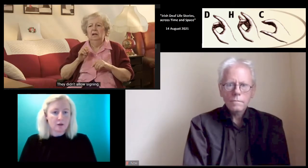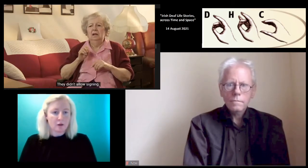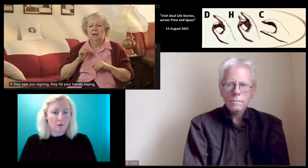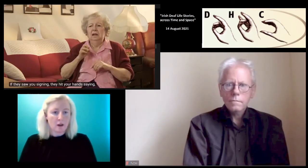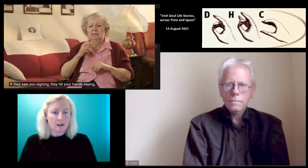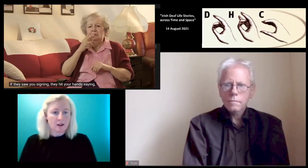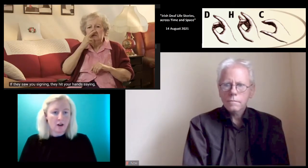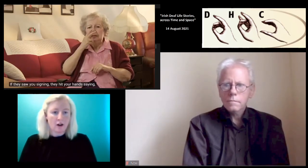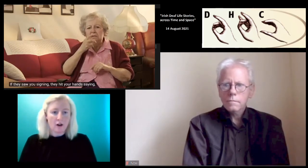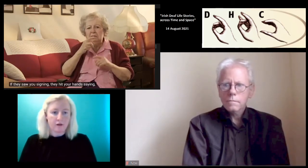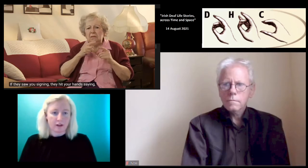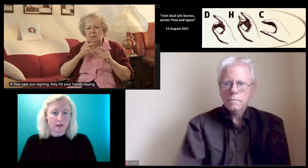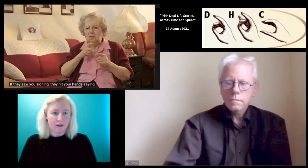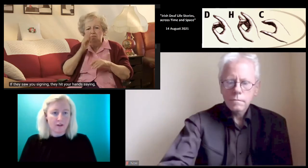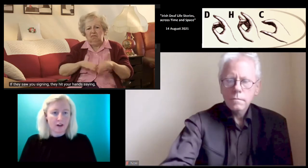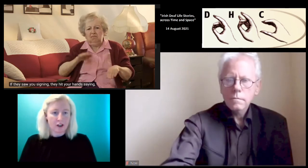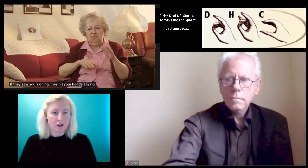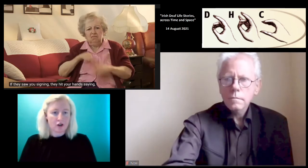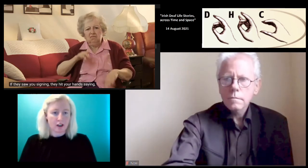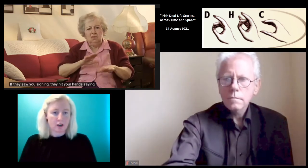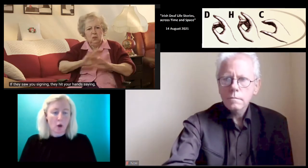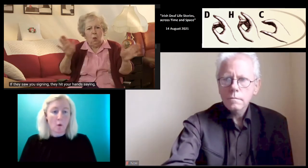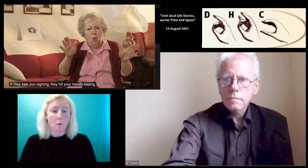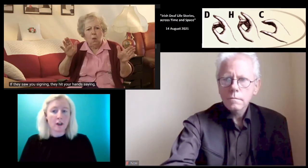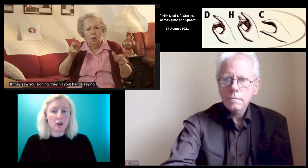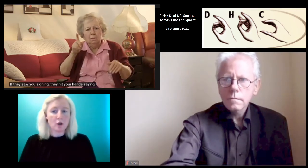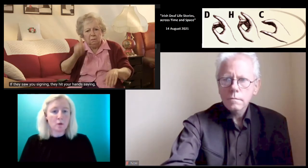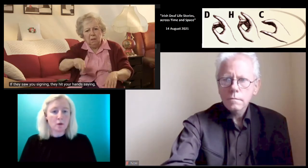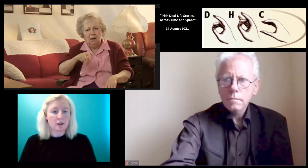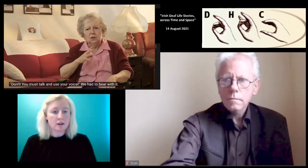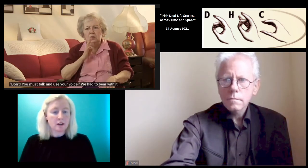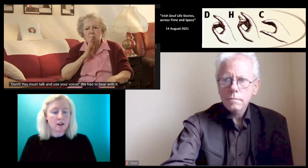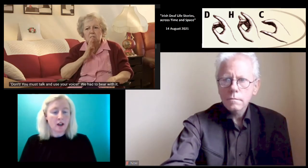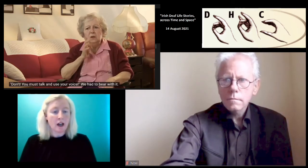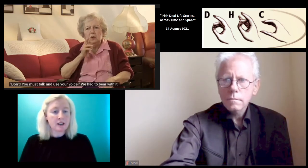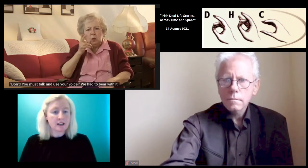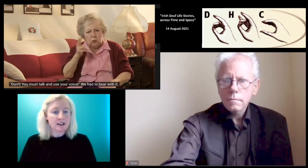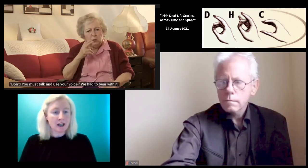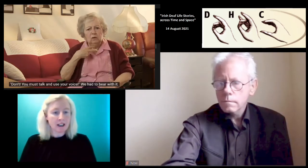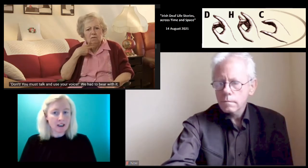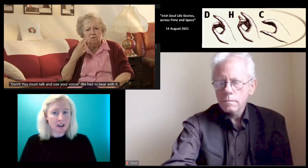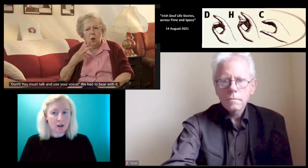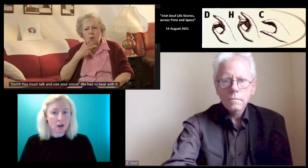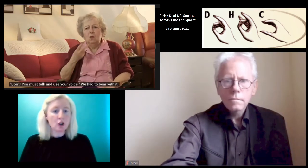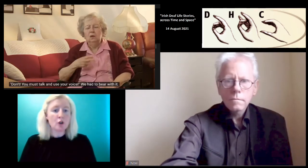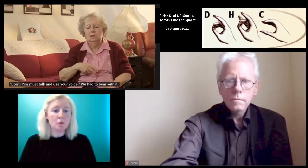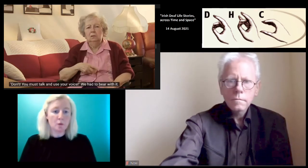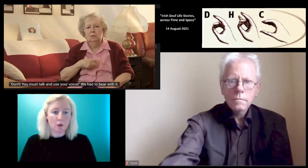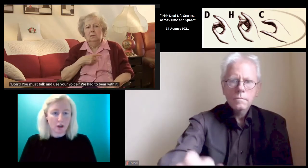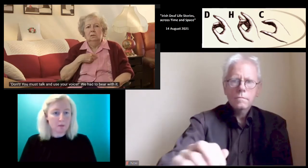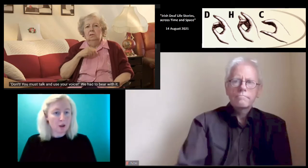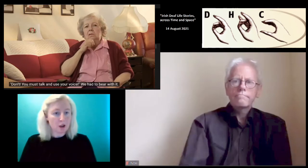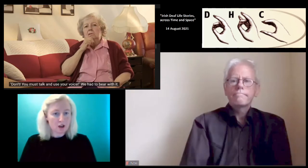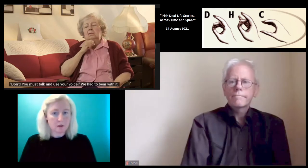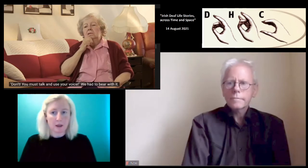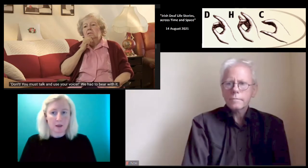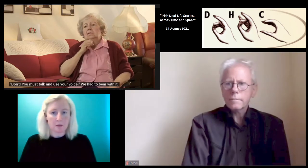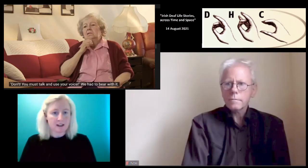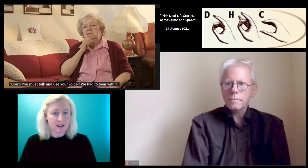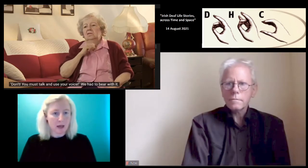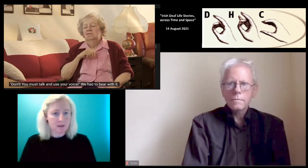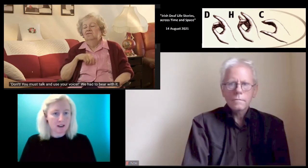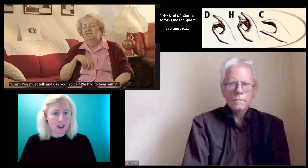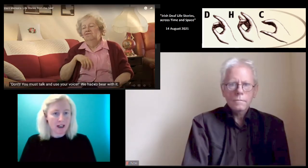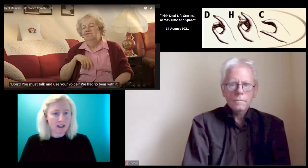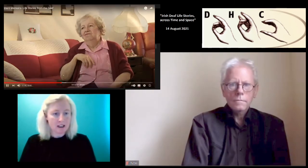The school was awful, very strict. When you were caught signing, you were punished